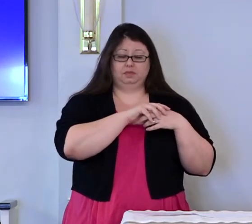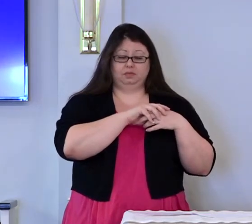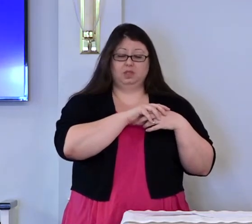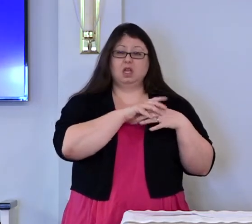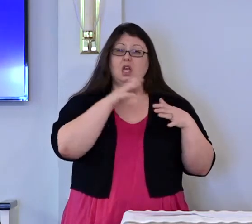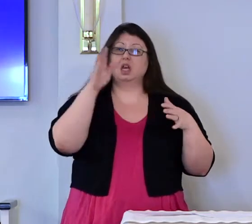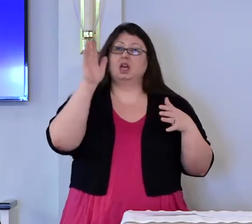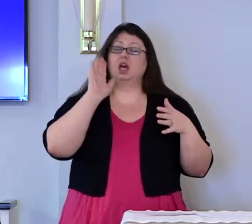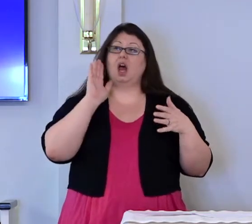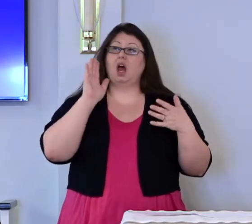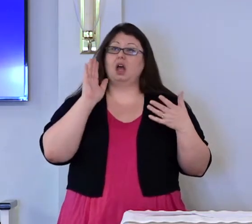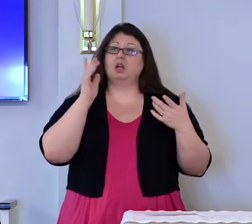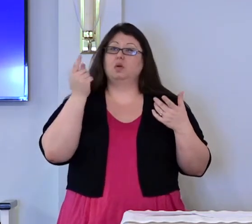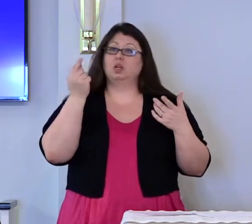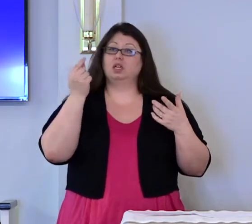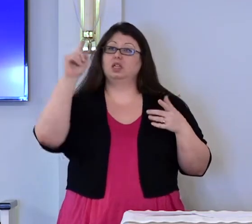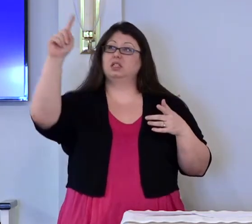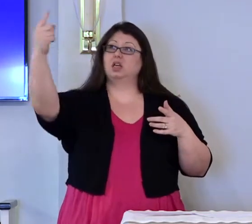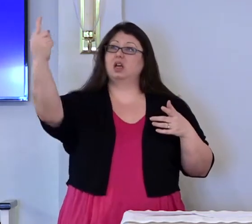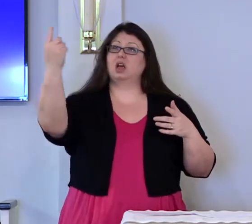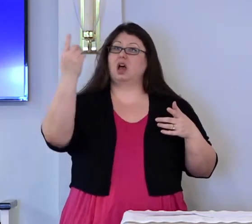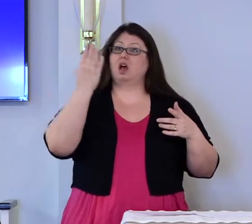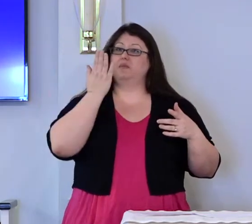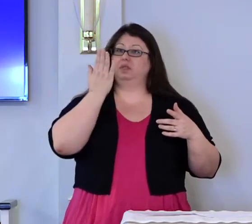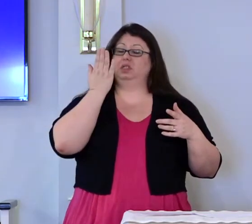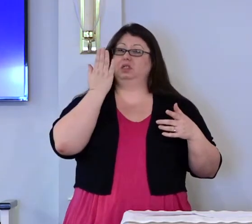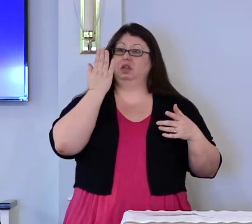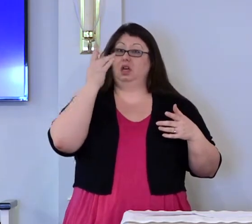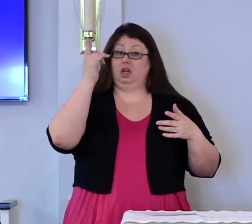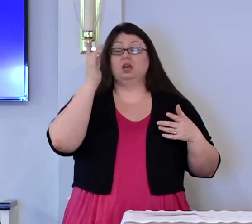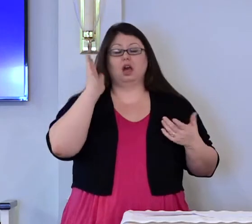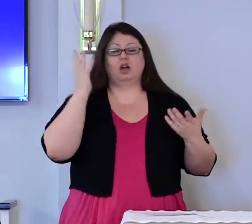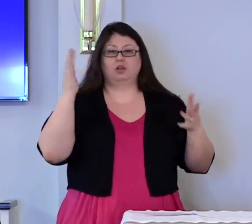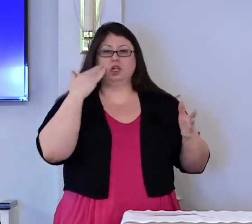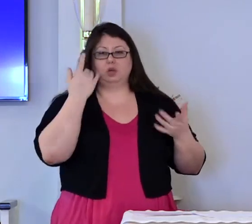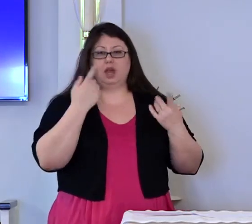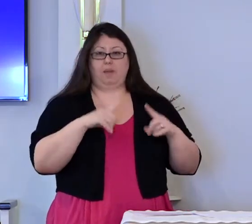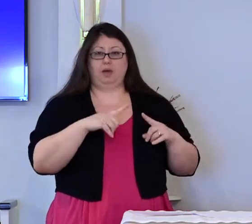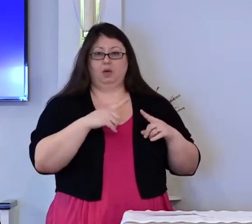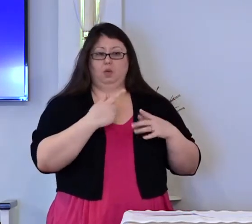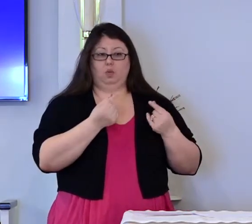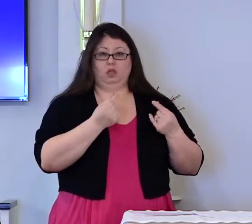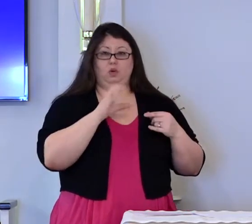God comes to Cain knowing what had happened